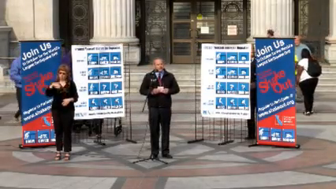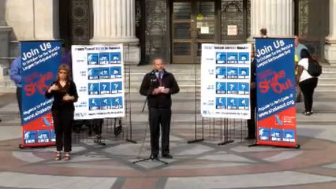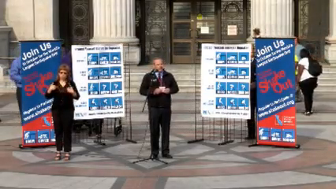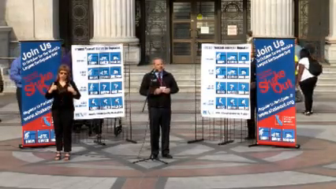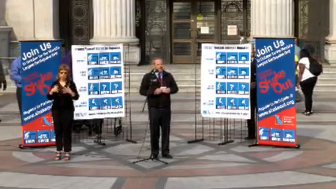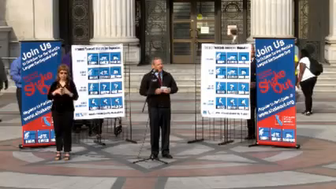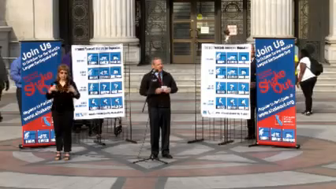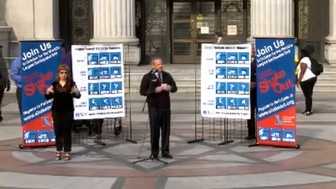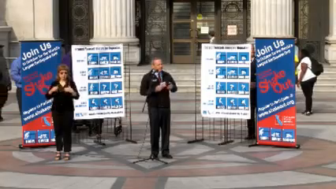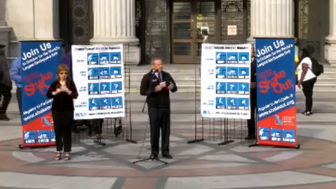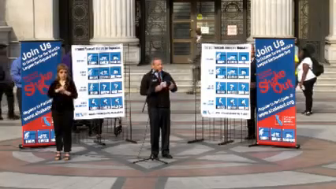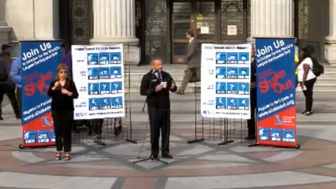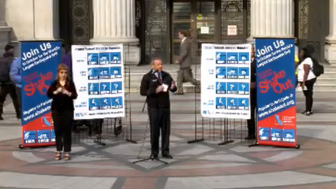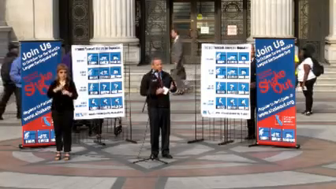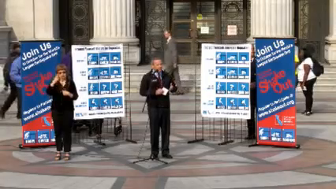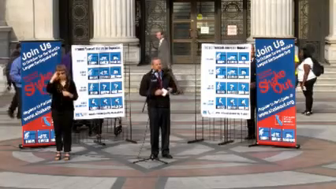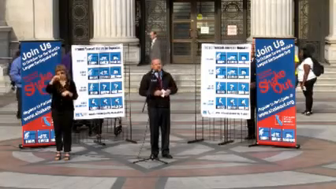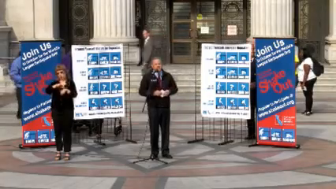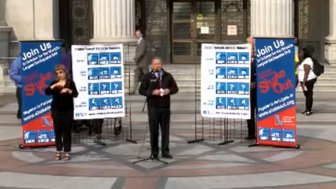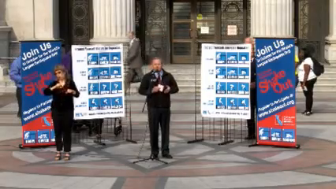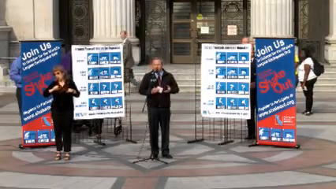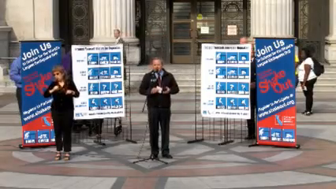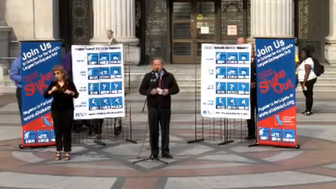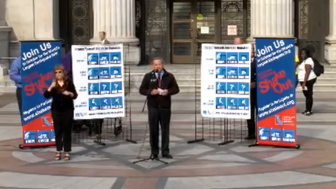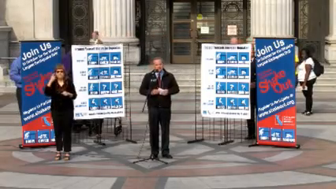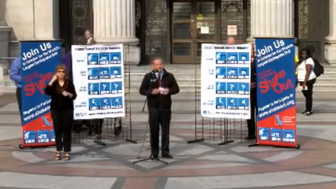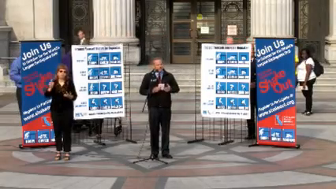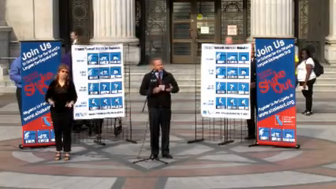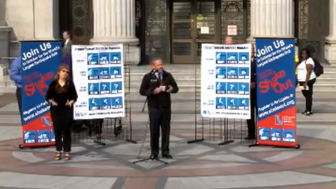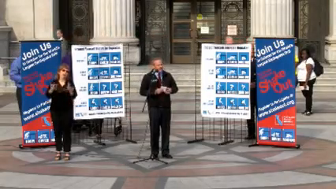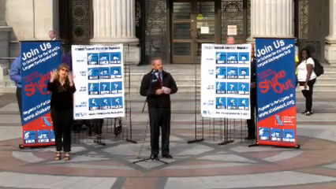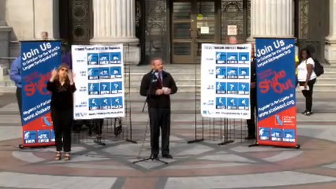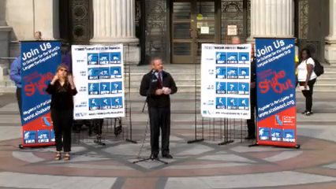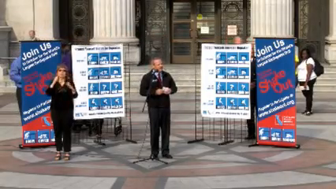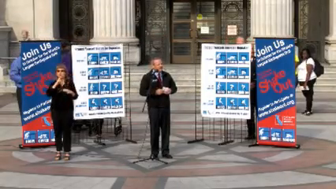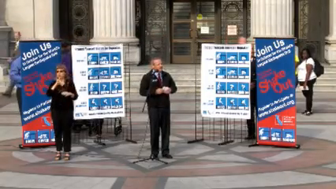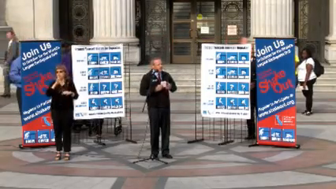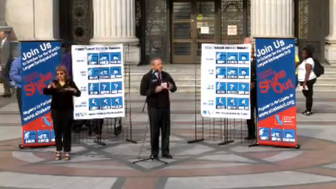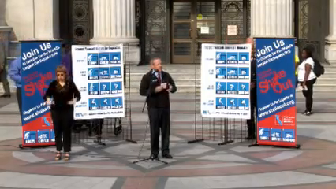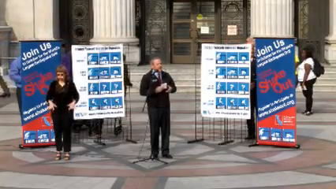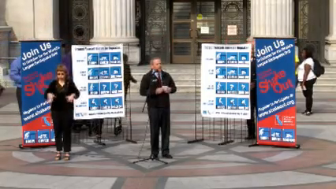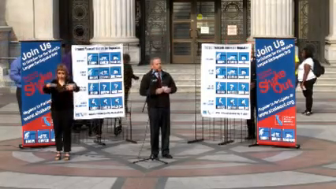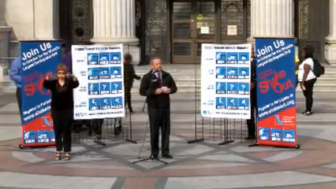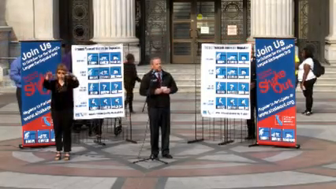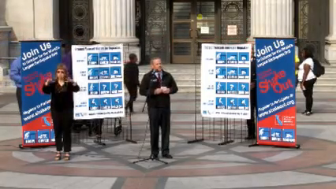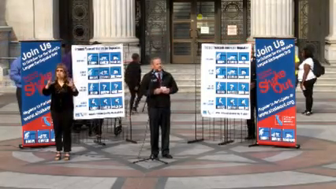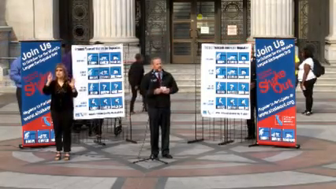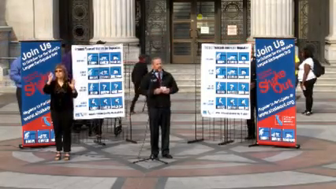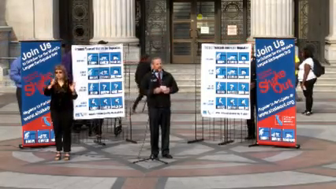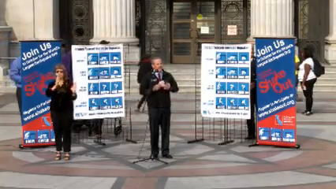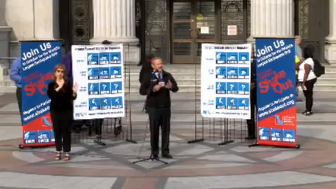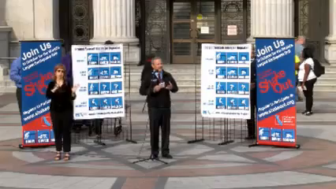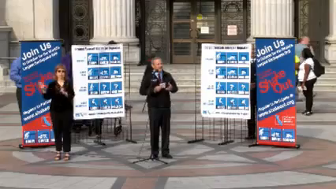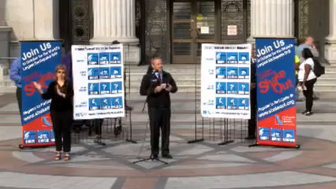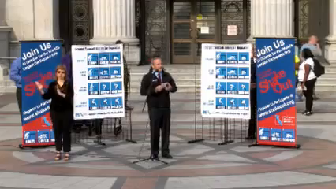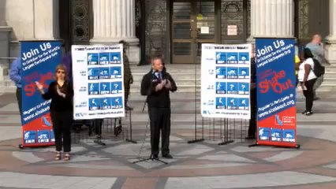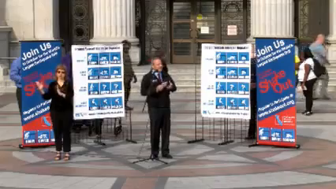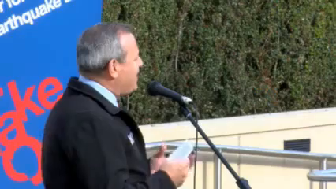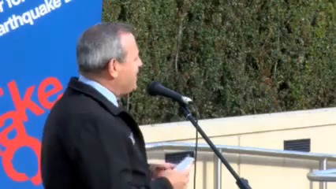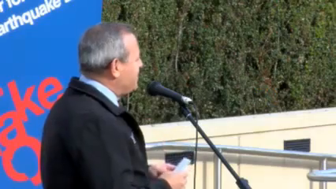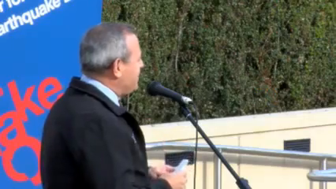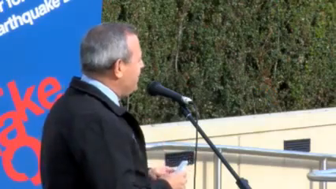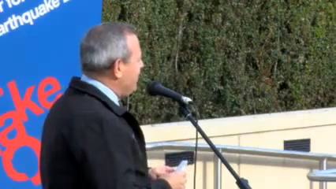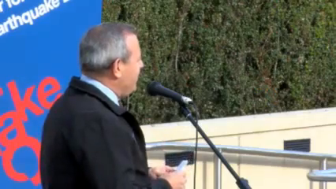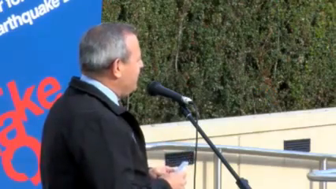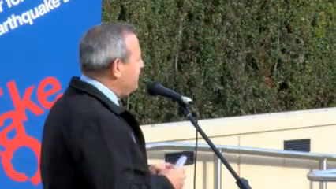risk that we do for earthquakes, for fires, for flooding, to be prepared. And today, we